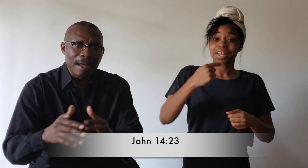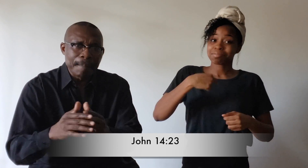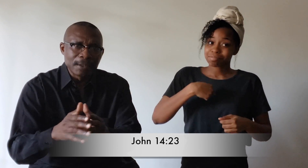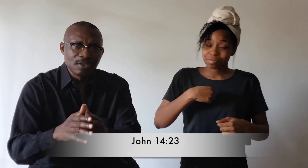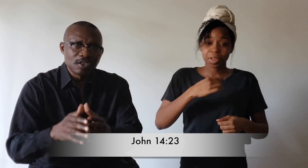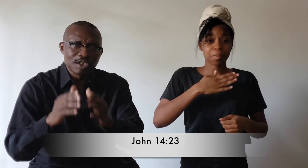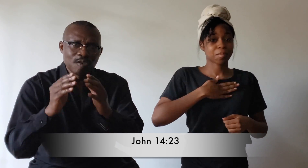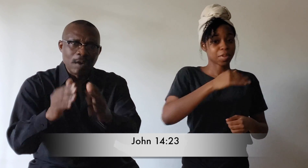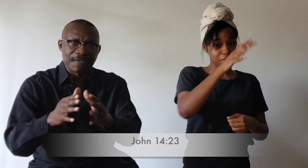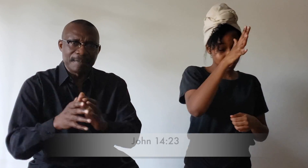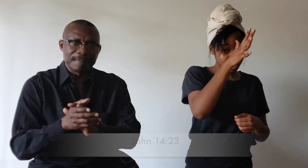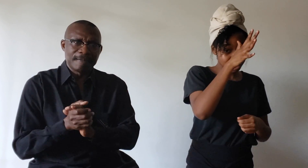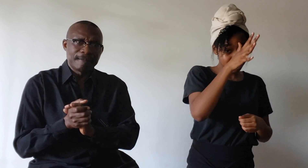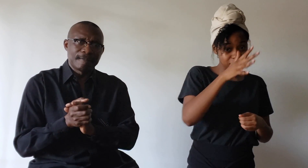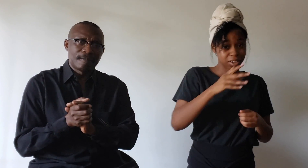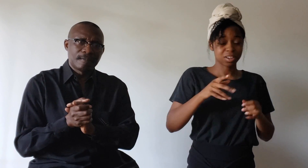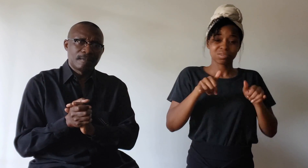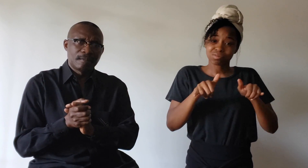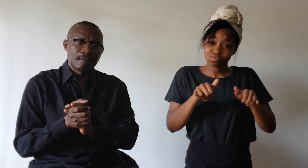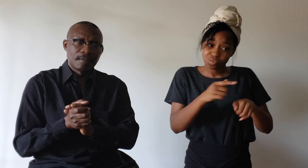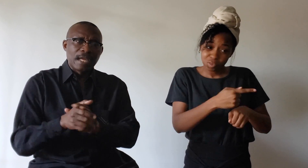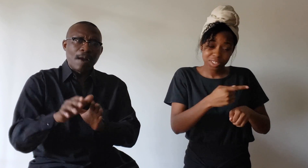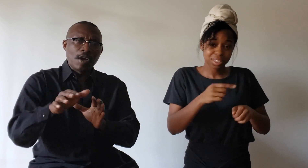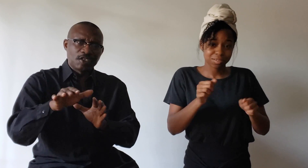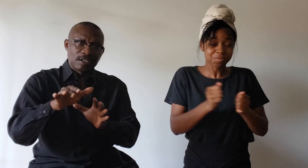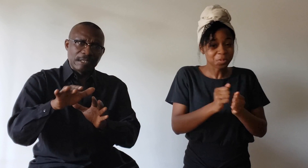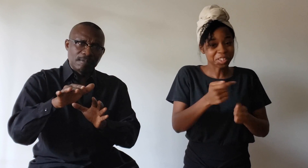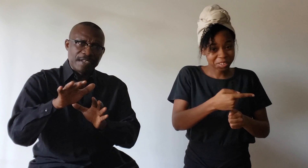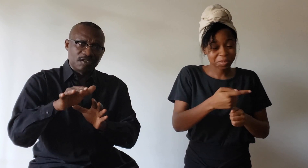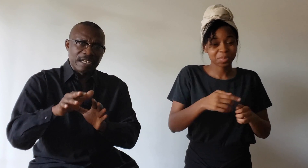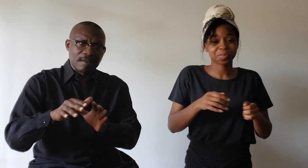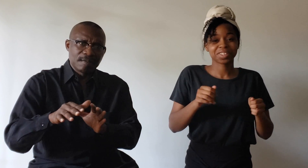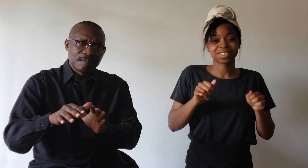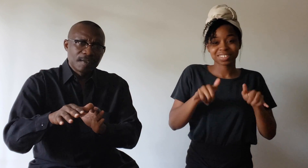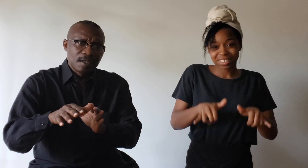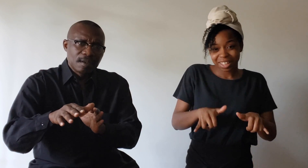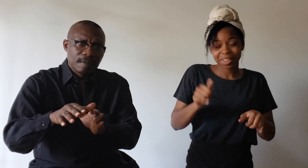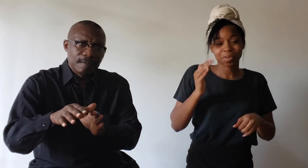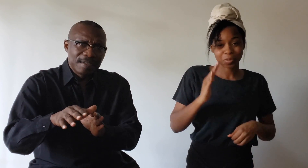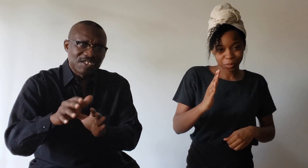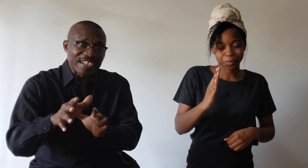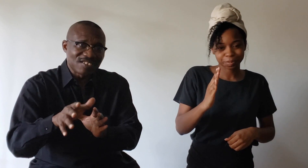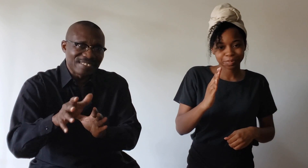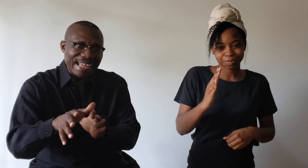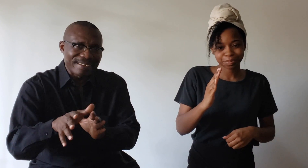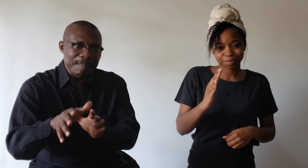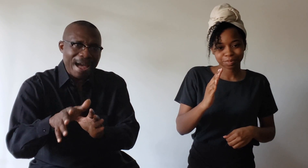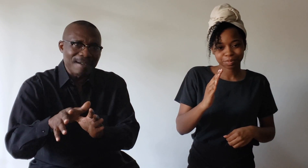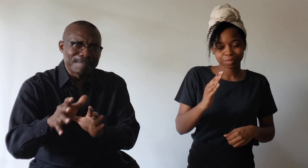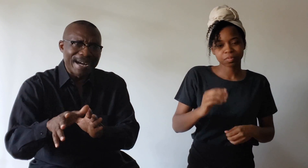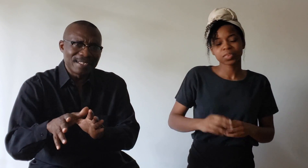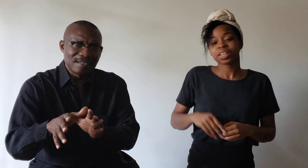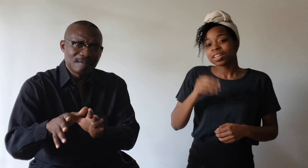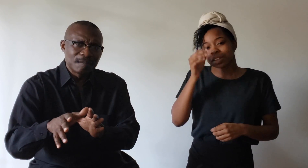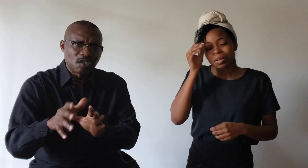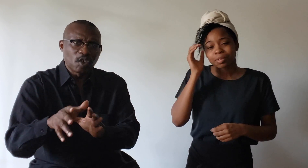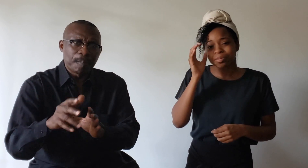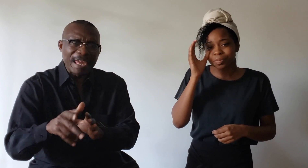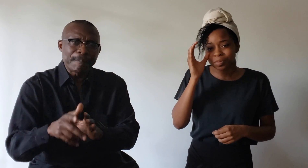abode with him. I want you to note this now. The church is not about money, so people